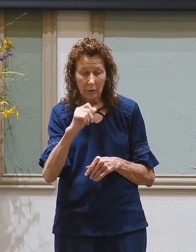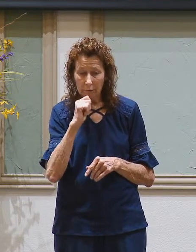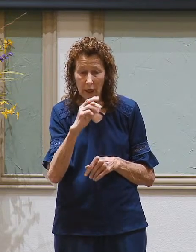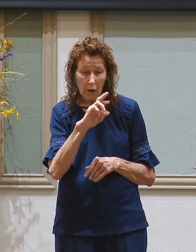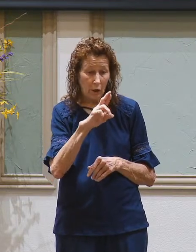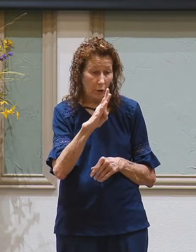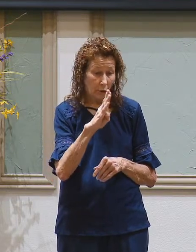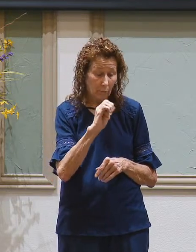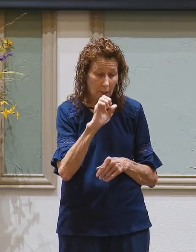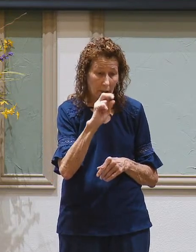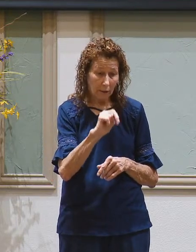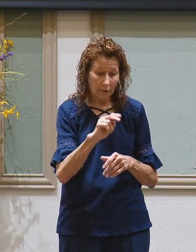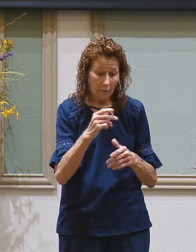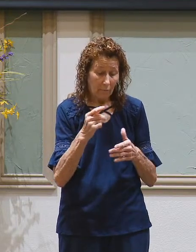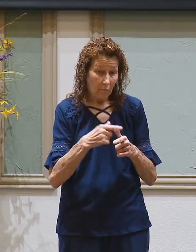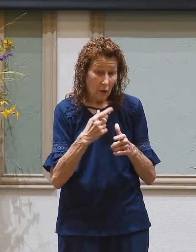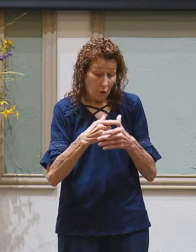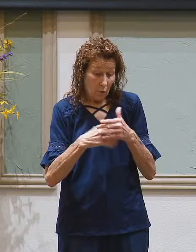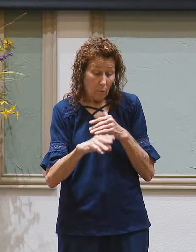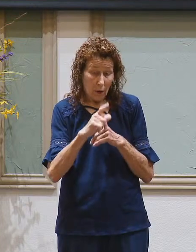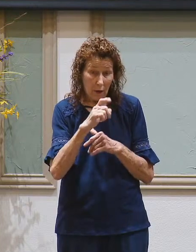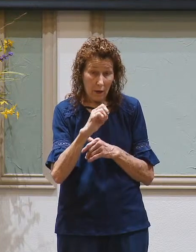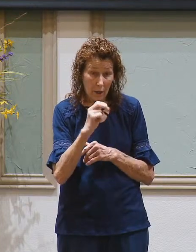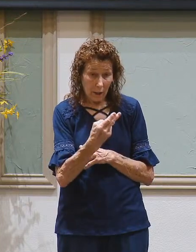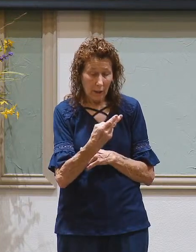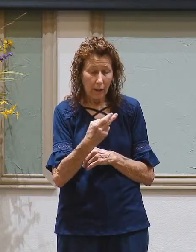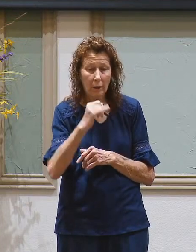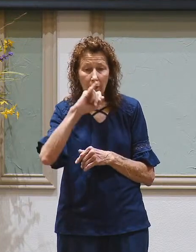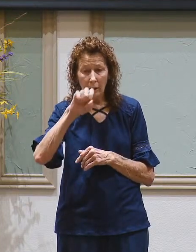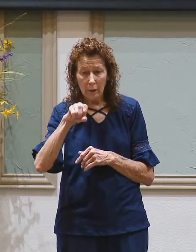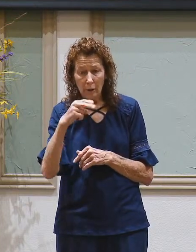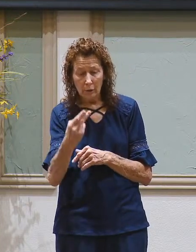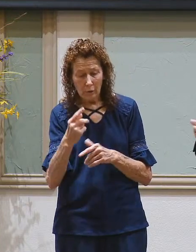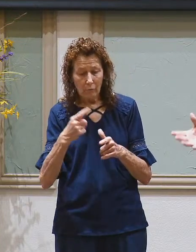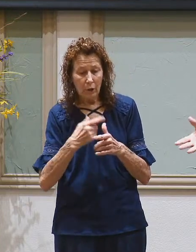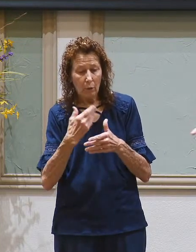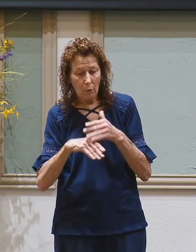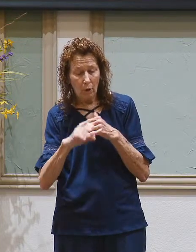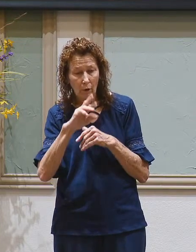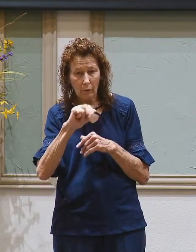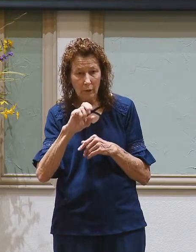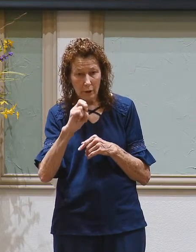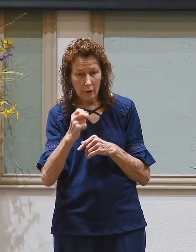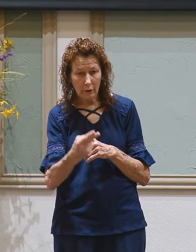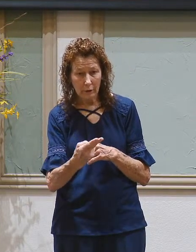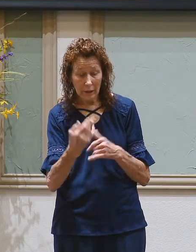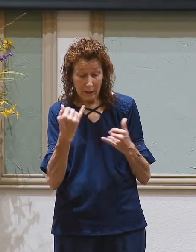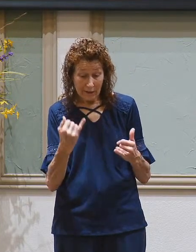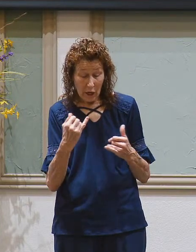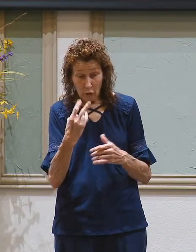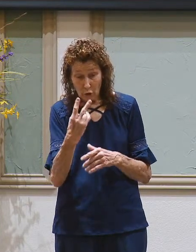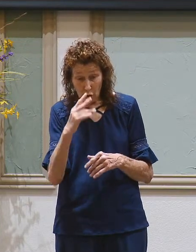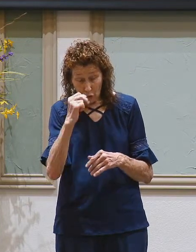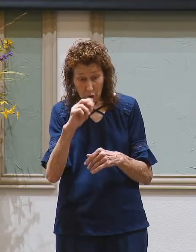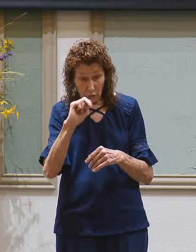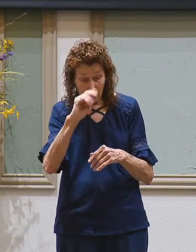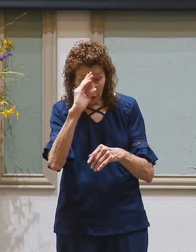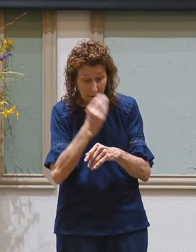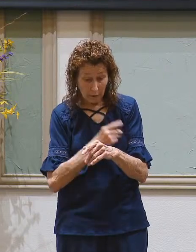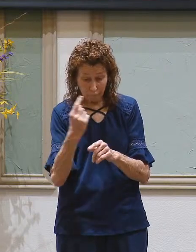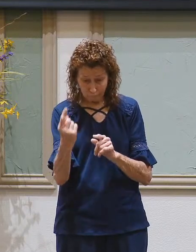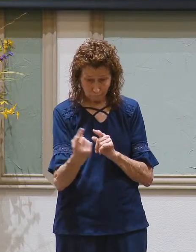the firstborn of Leah, it's Joseph, the firstborn of Rachel. And so now these two grandsons come before Jacob.